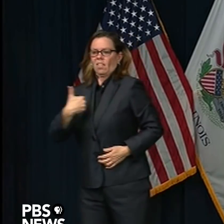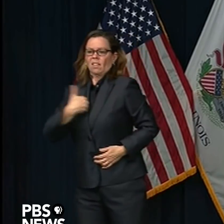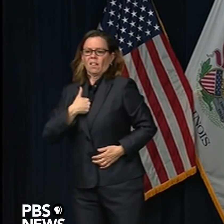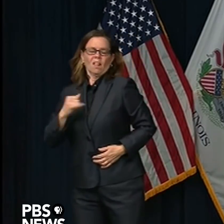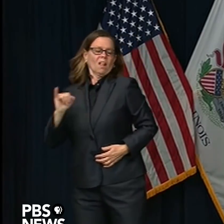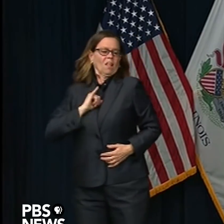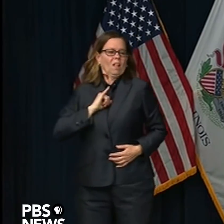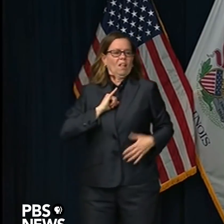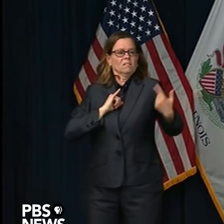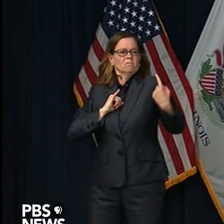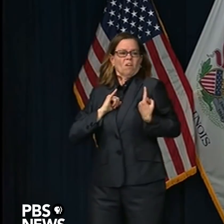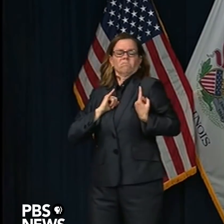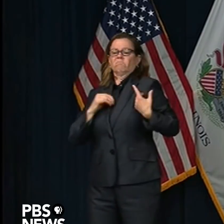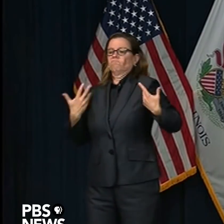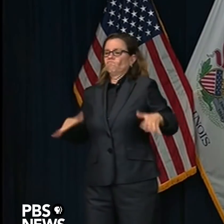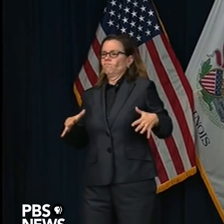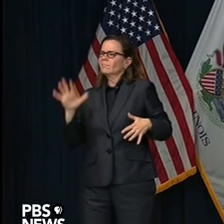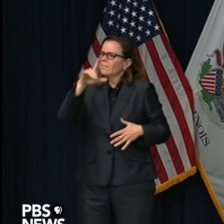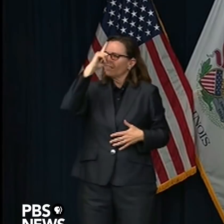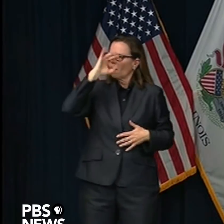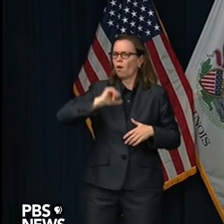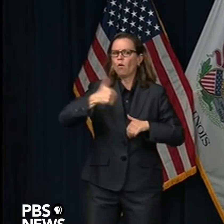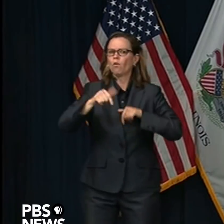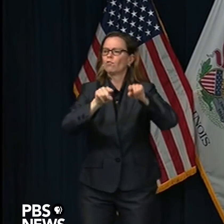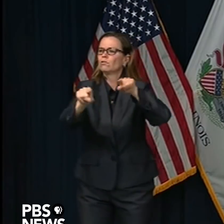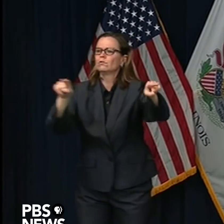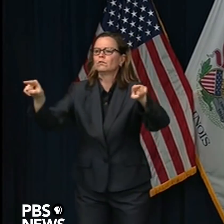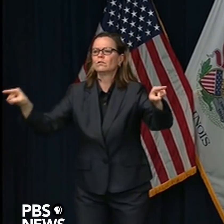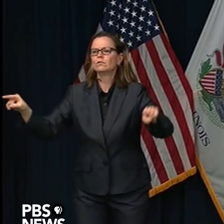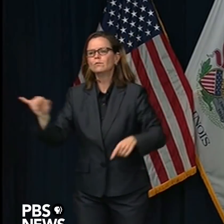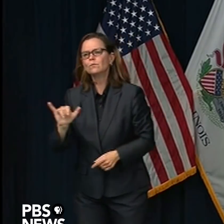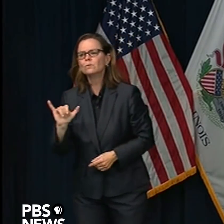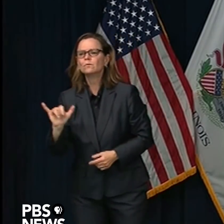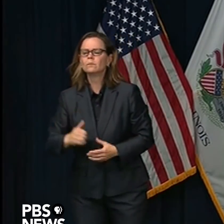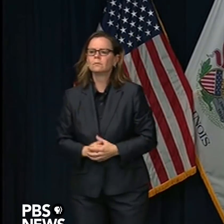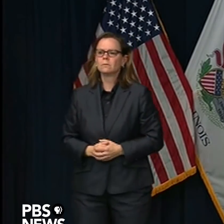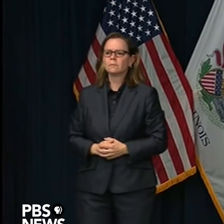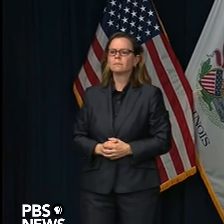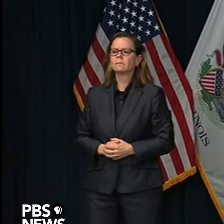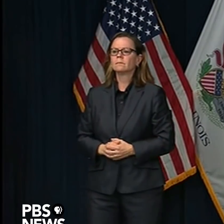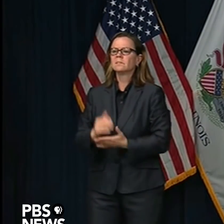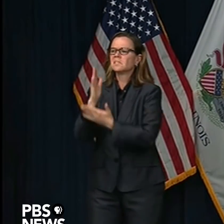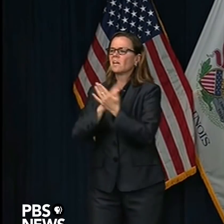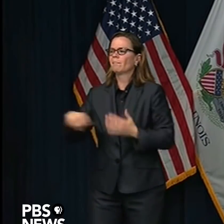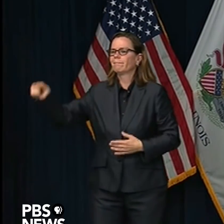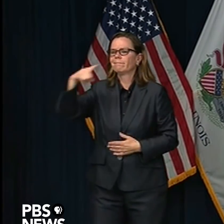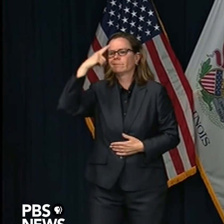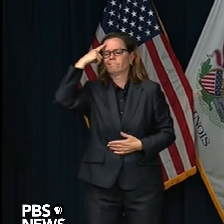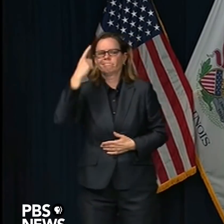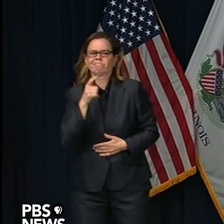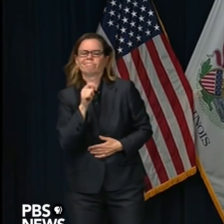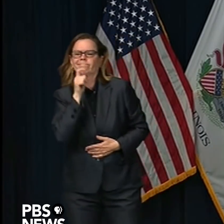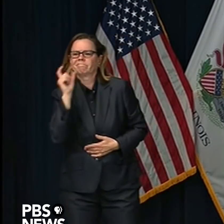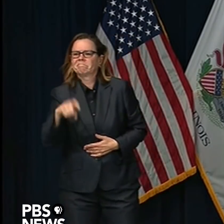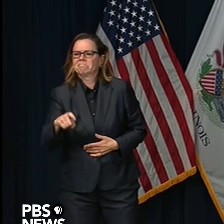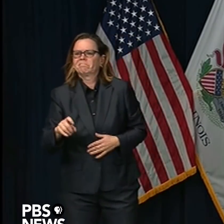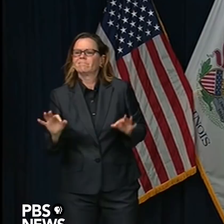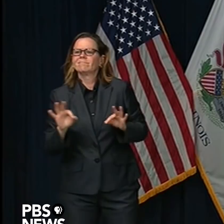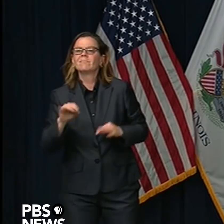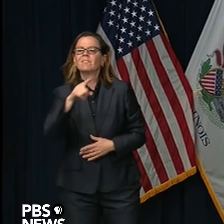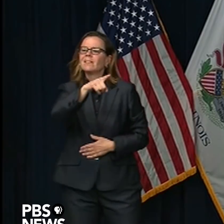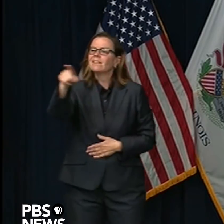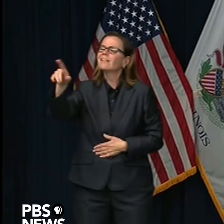people, but to the few who think that this is not something for them to act on, please think beyond